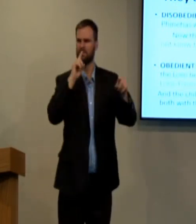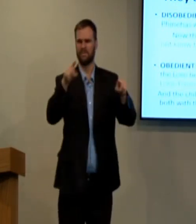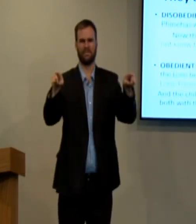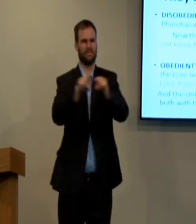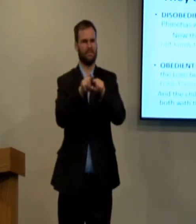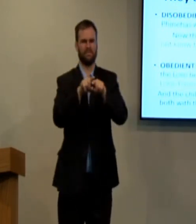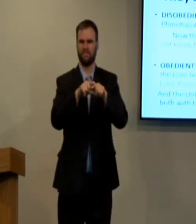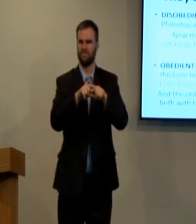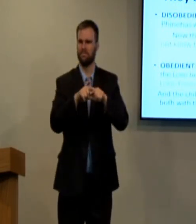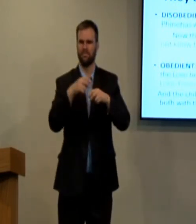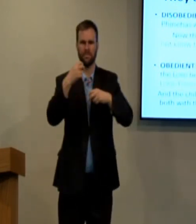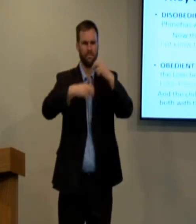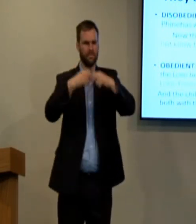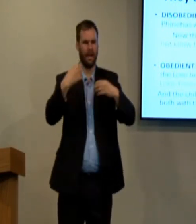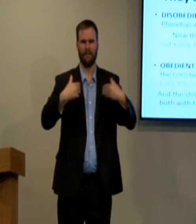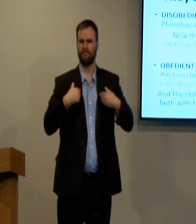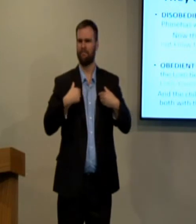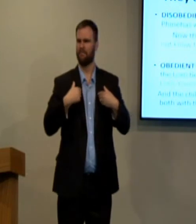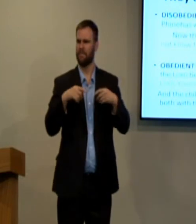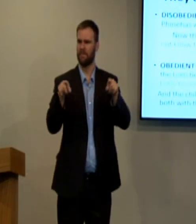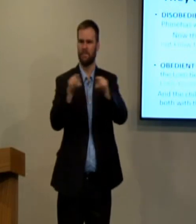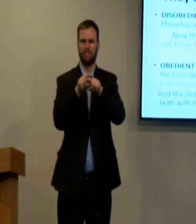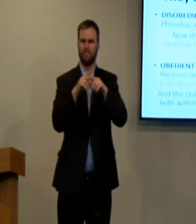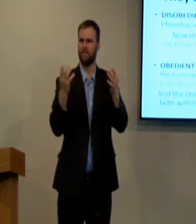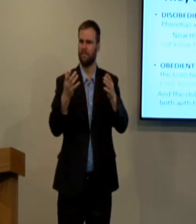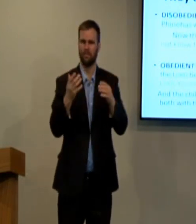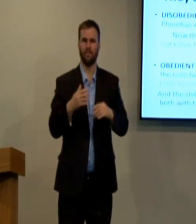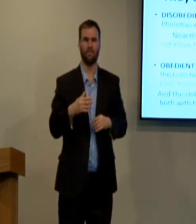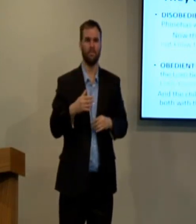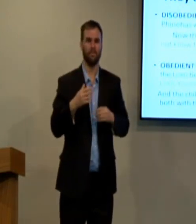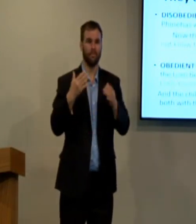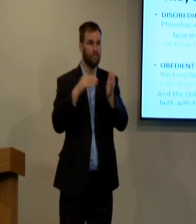the past, they had a tabernacle, and now we have a church.